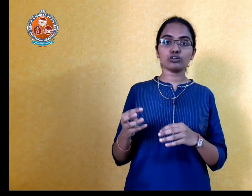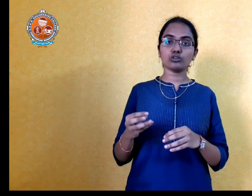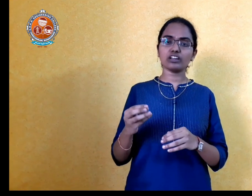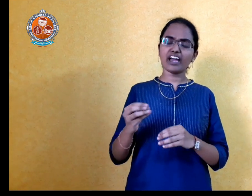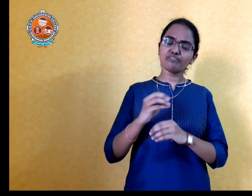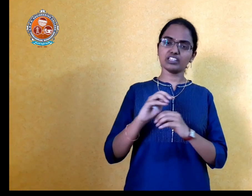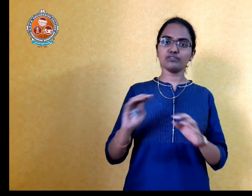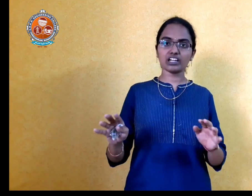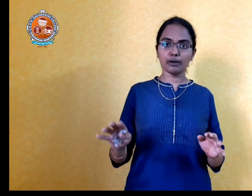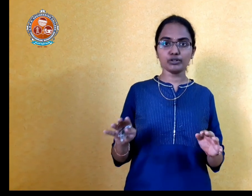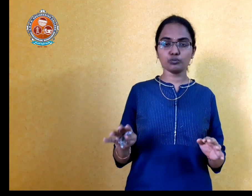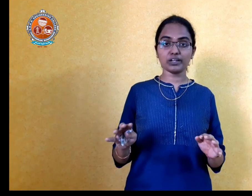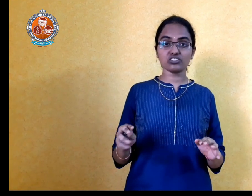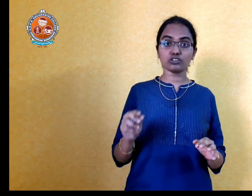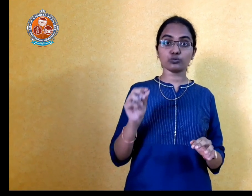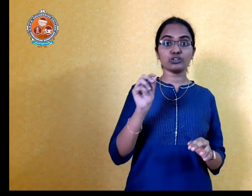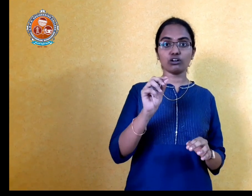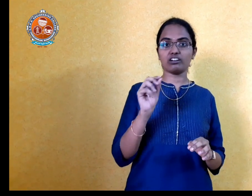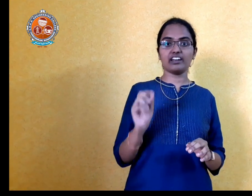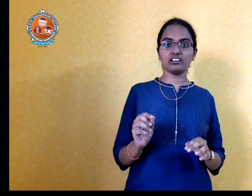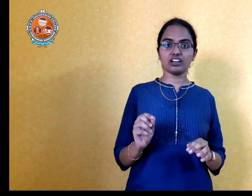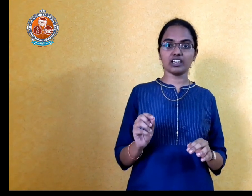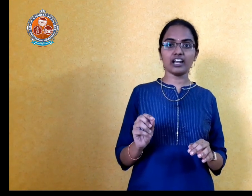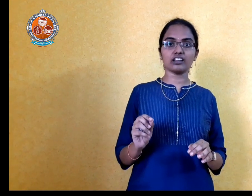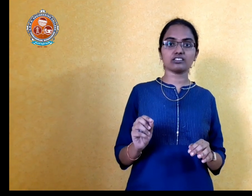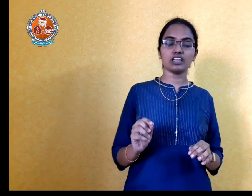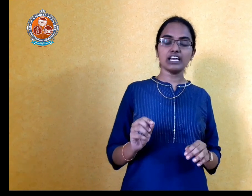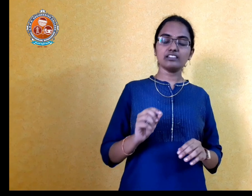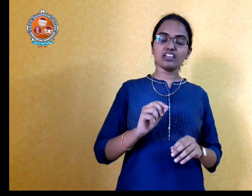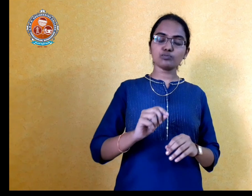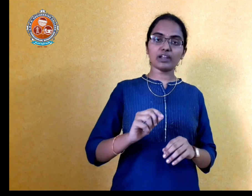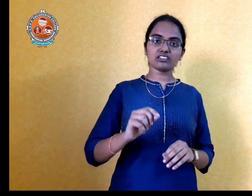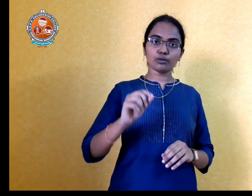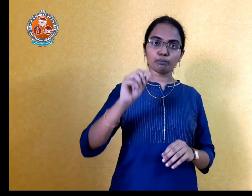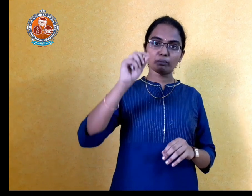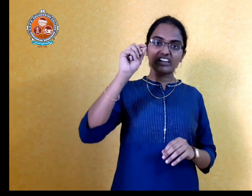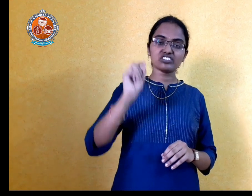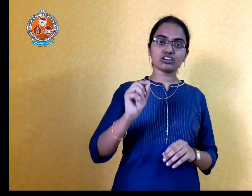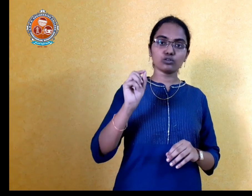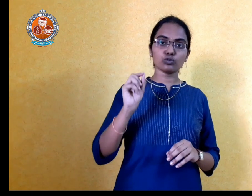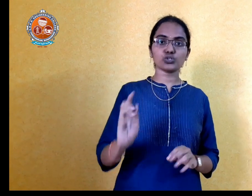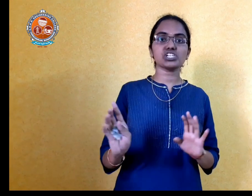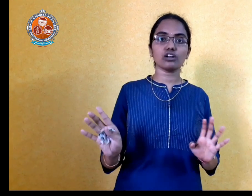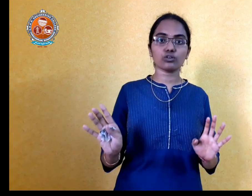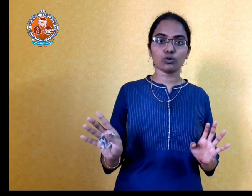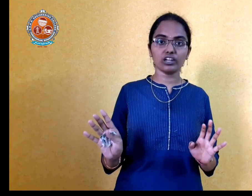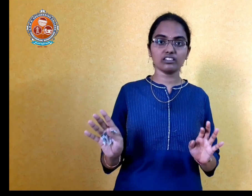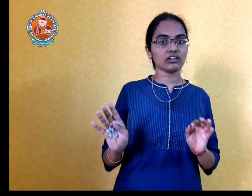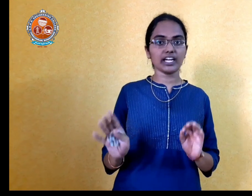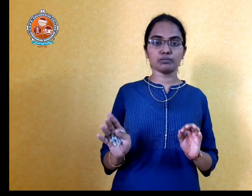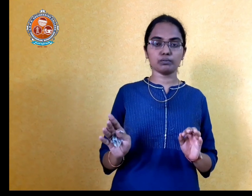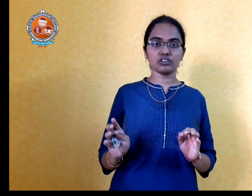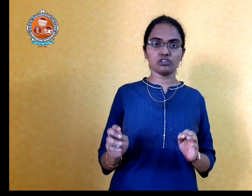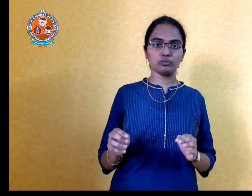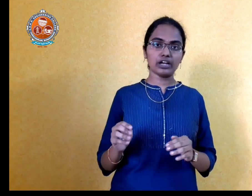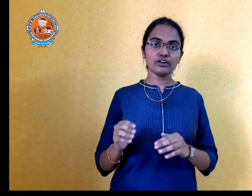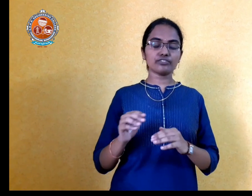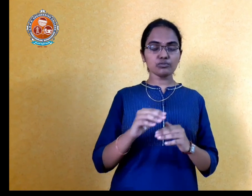not. Everything will come into pictures when you are writing the grand test. This plays a major, crucial role in the gate progression. From